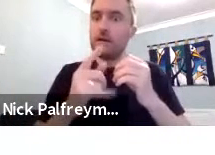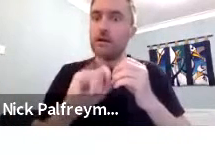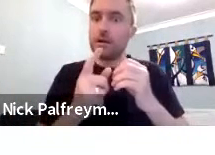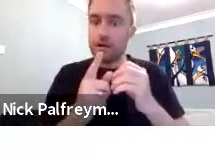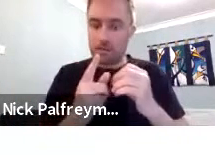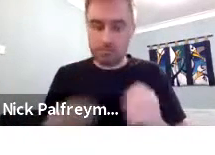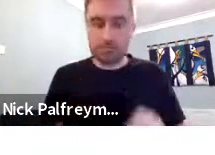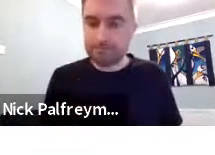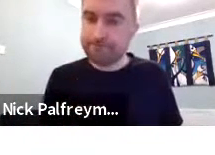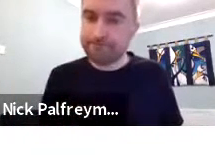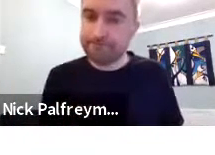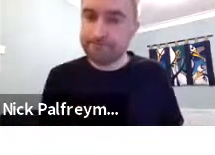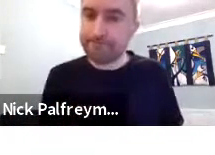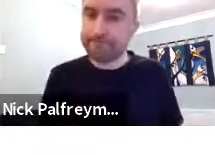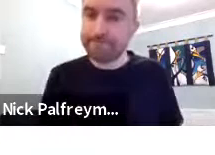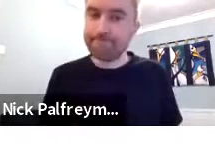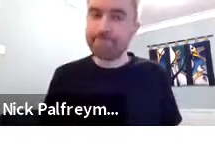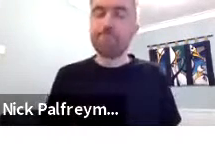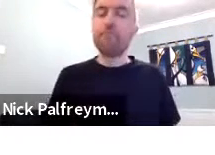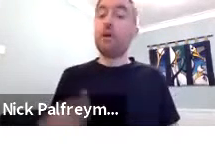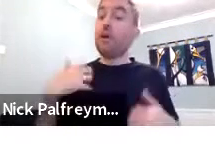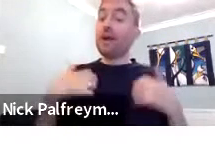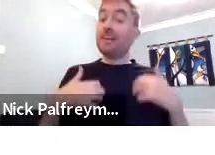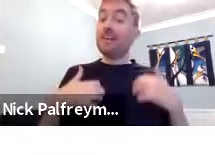So, twice she signs this.